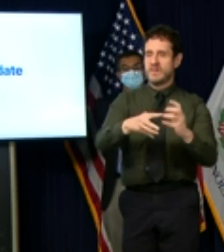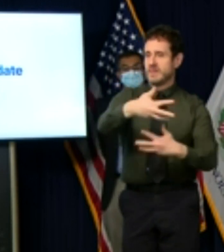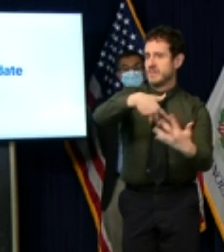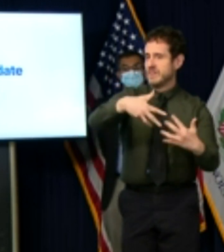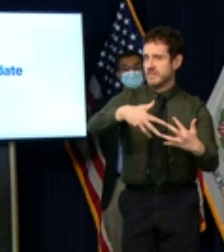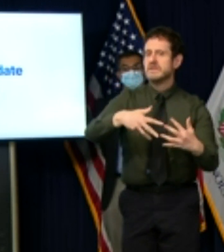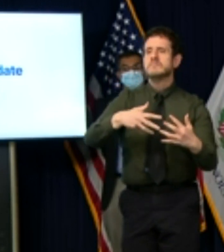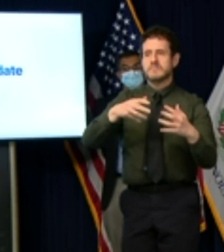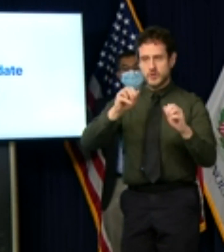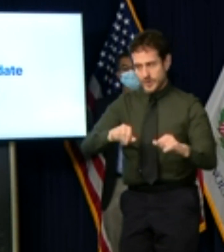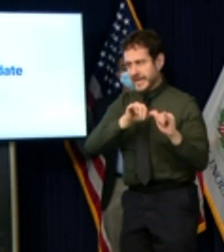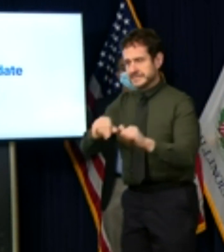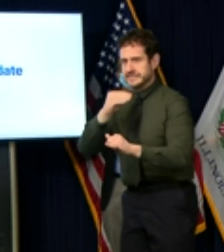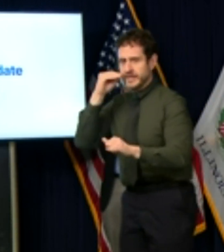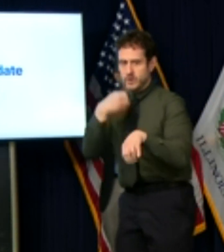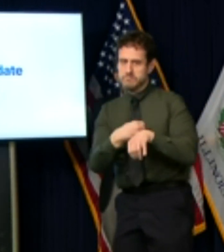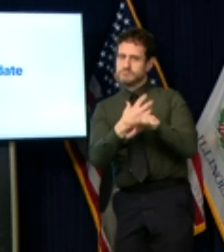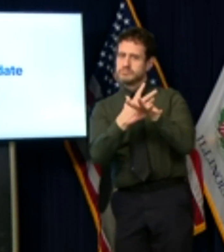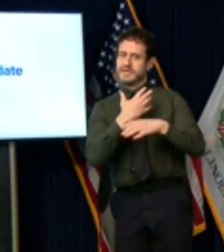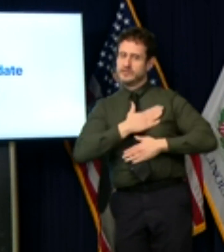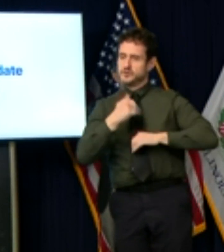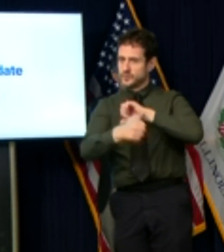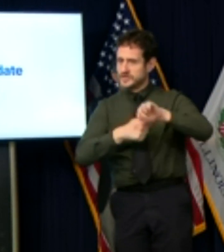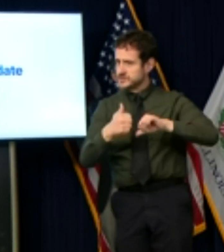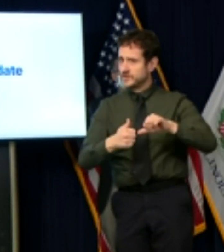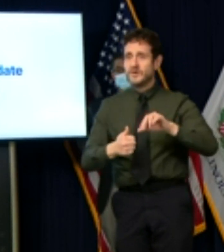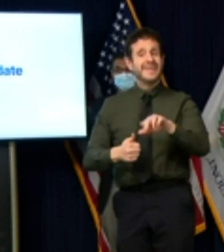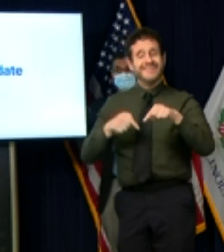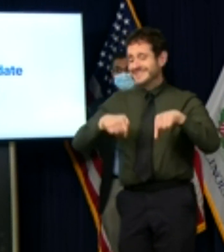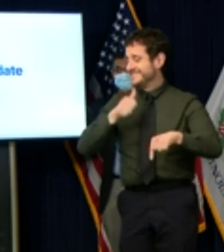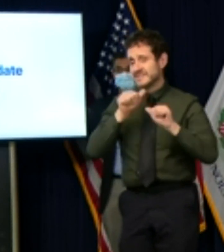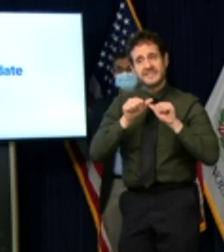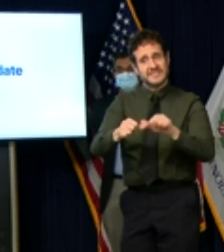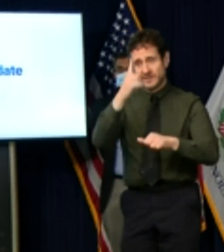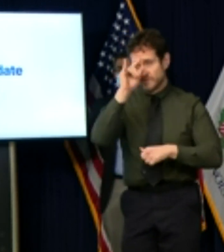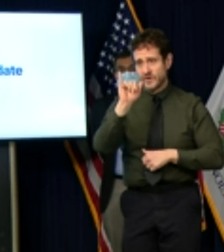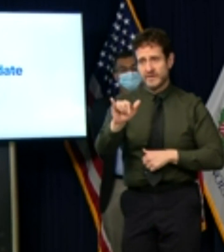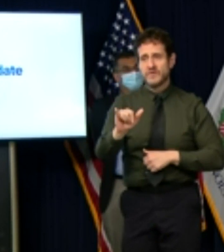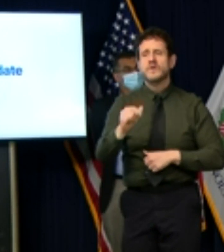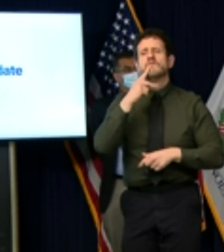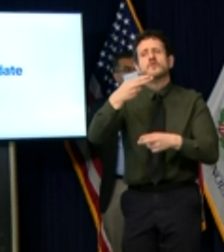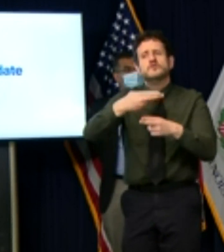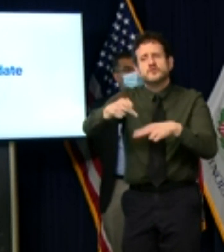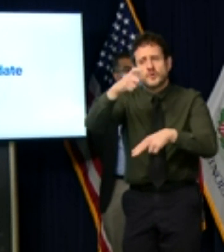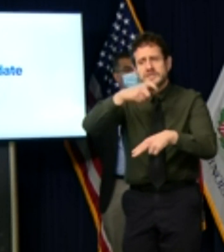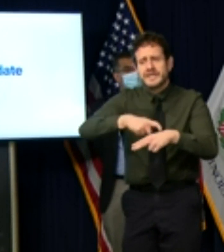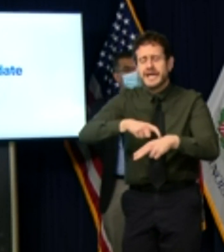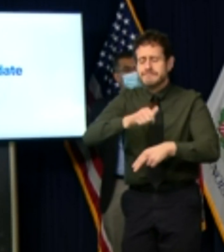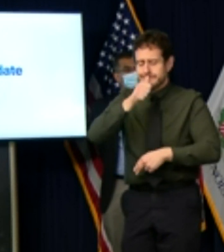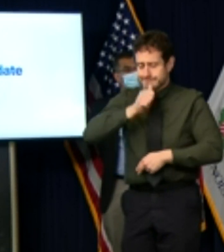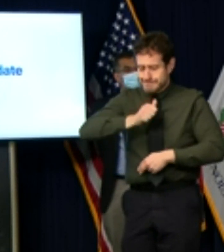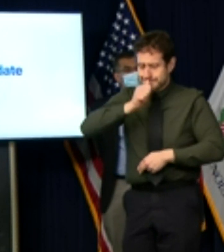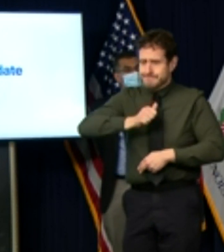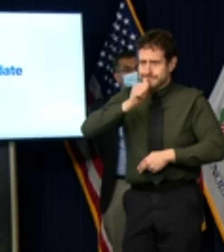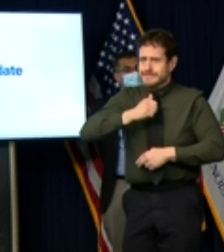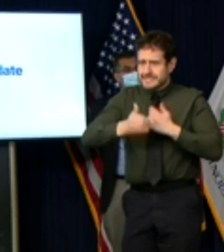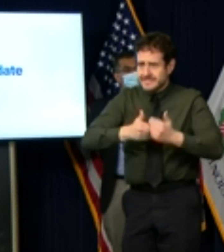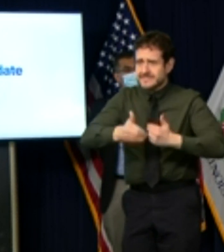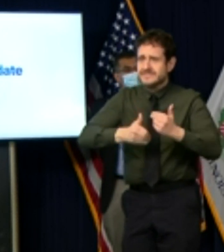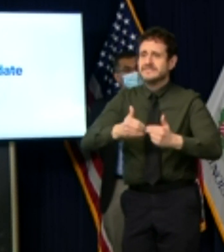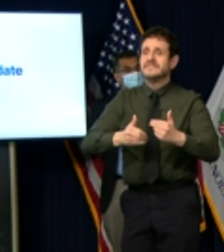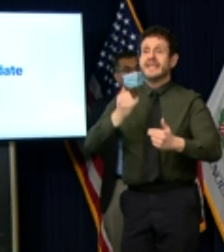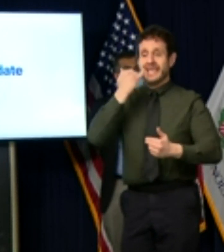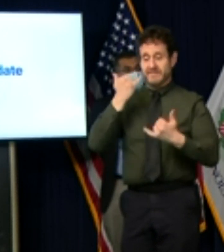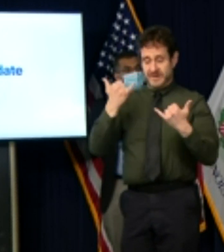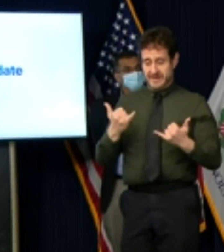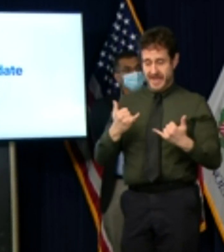i'd like to remind everyone that this is a time limited sacrifice the more we can reduce the spread of the virus